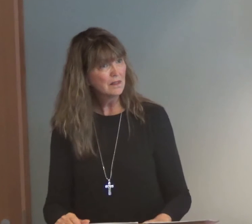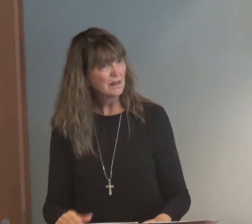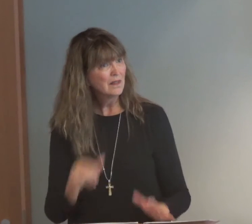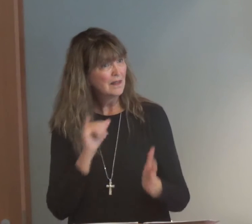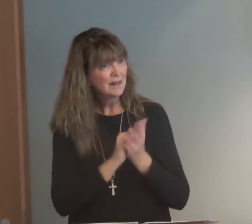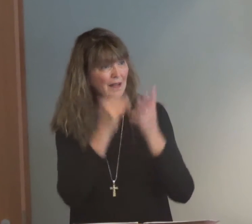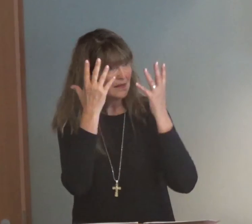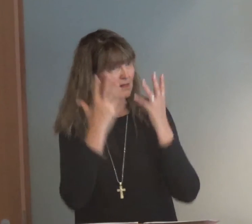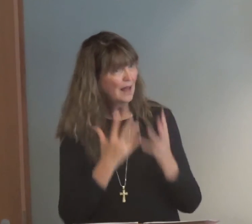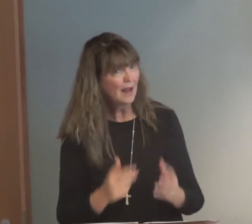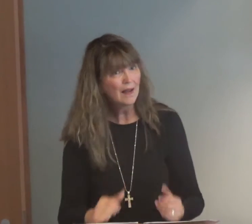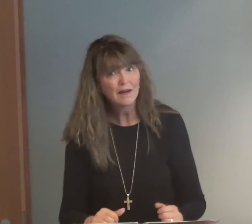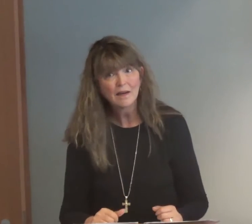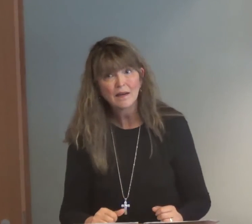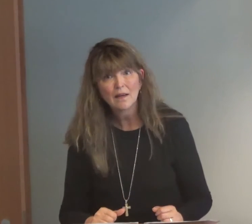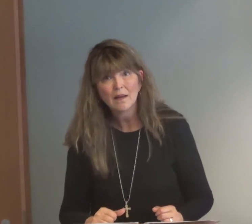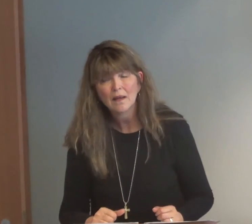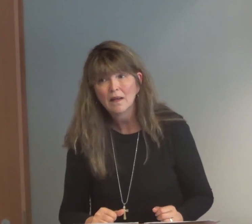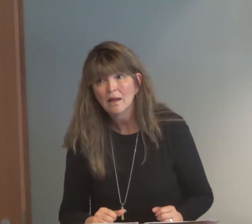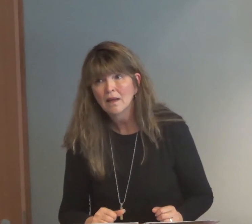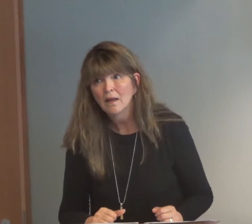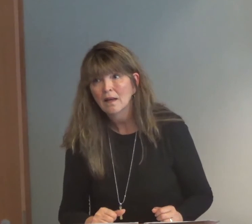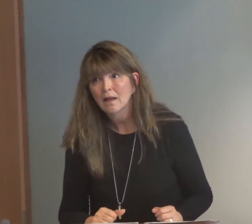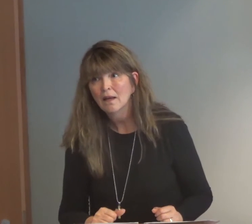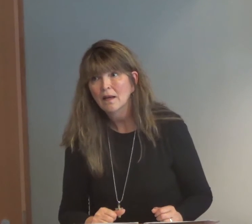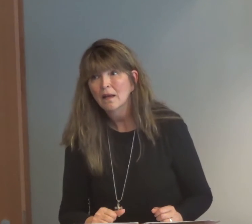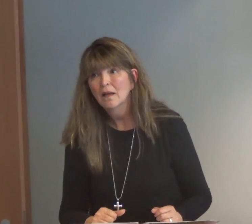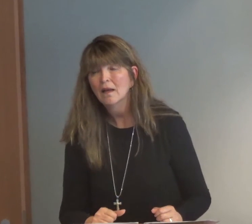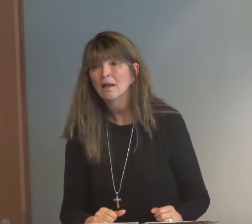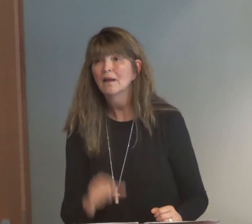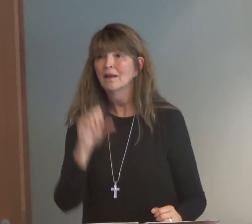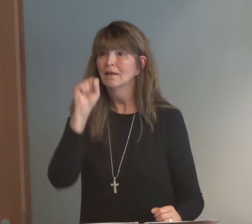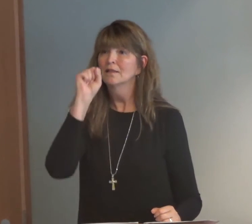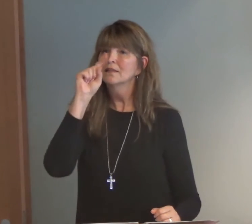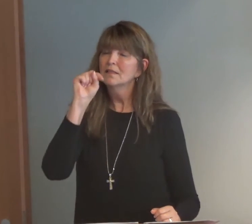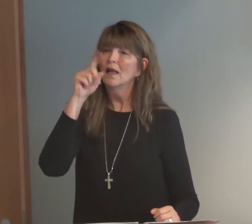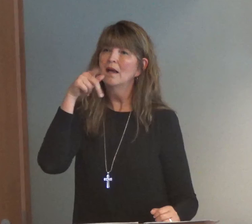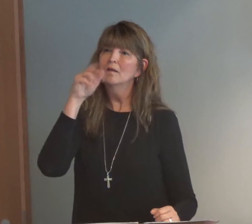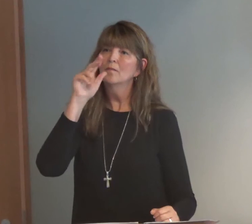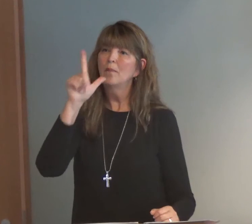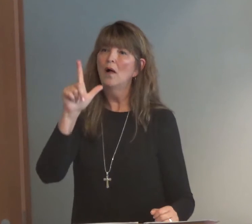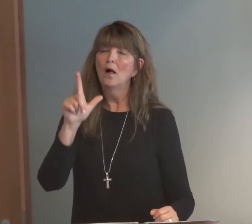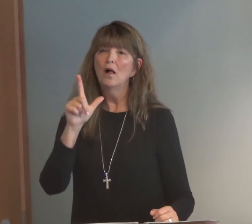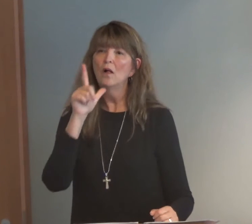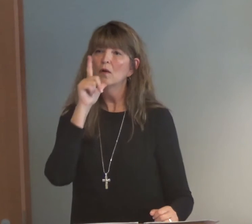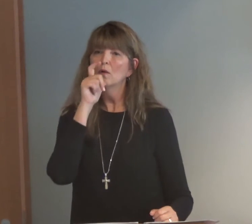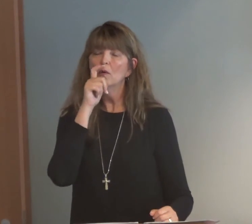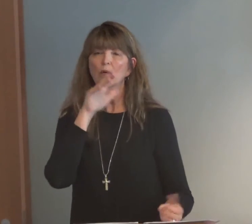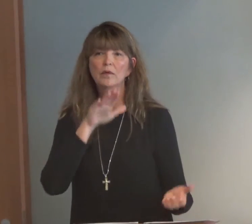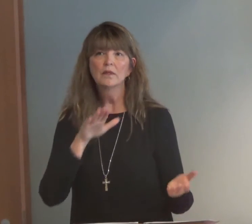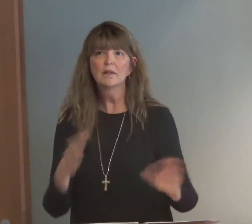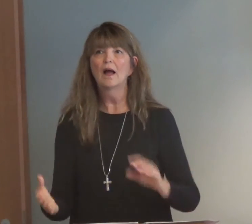Are you guys familiar with these verses before? This is just really sad. St. Paul,